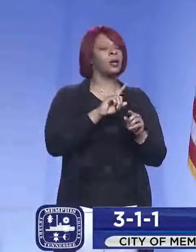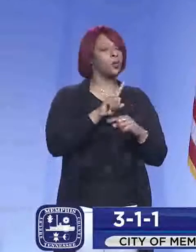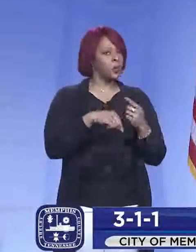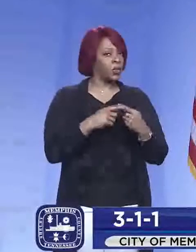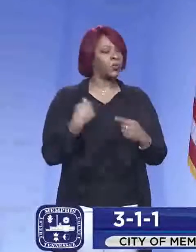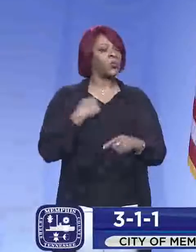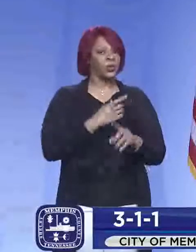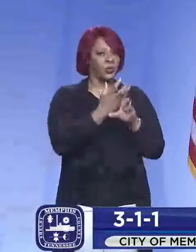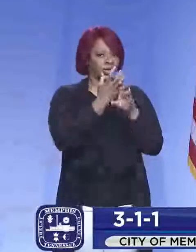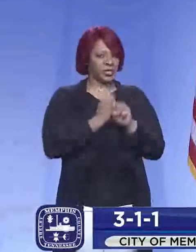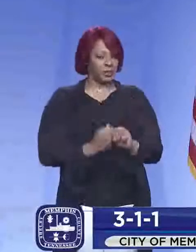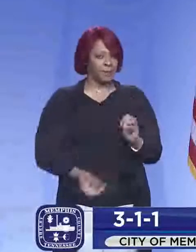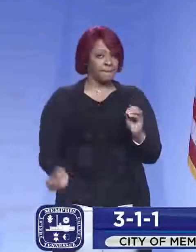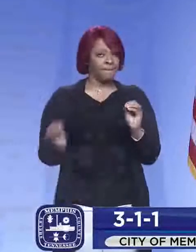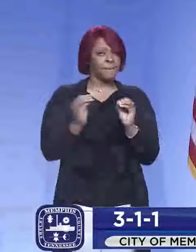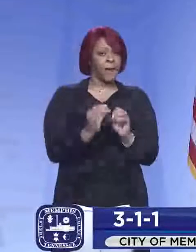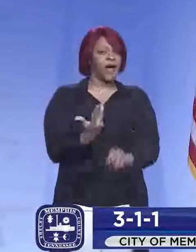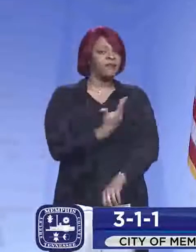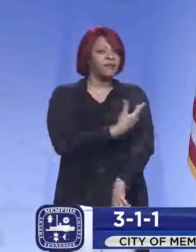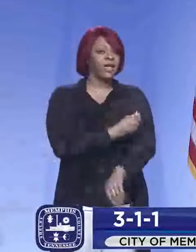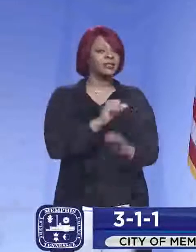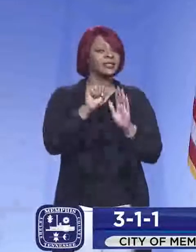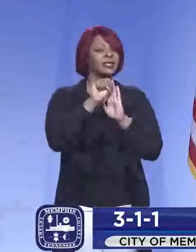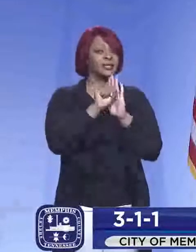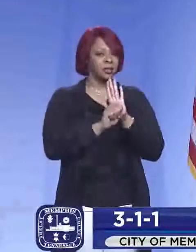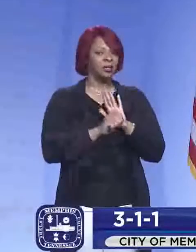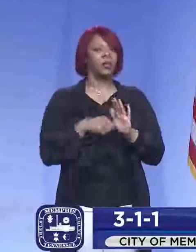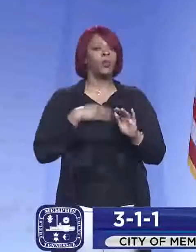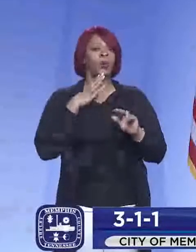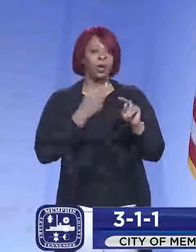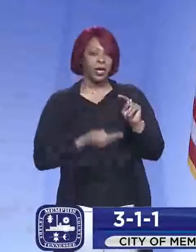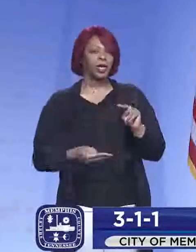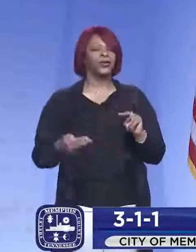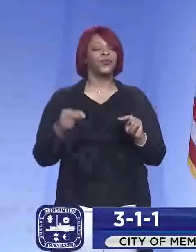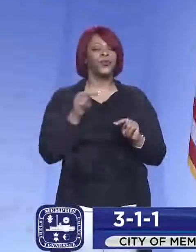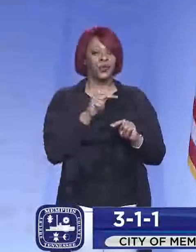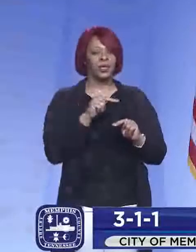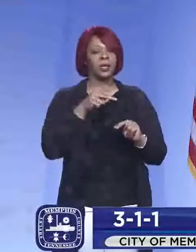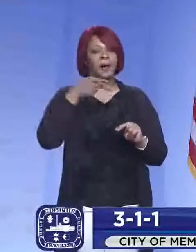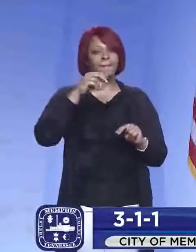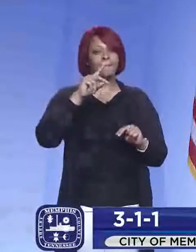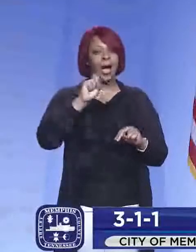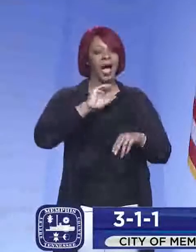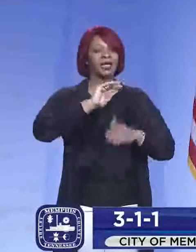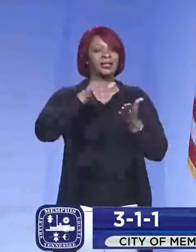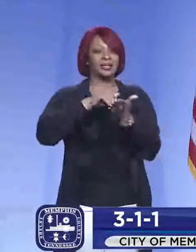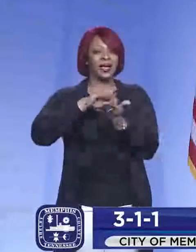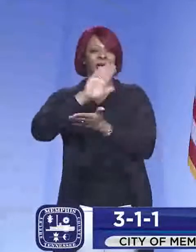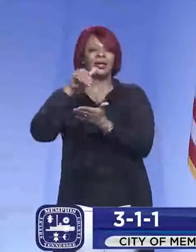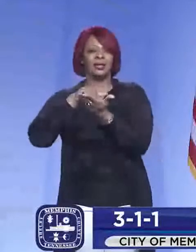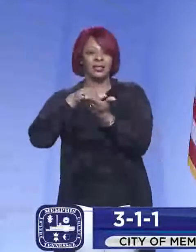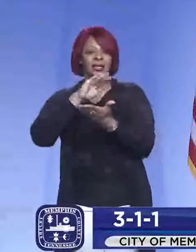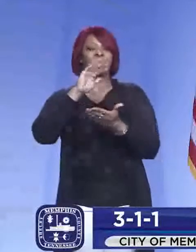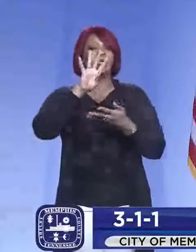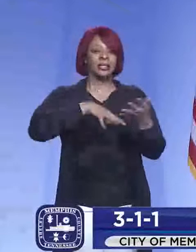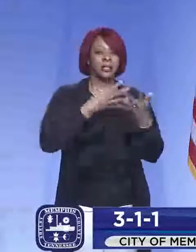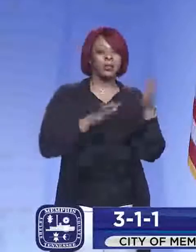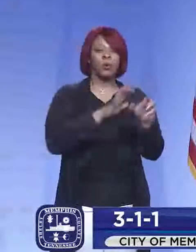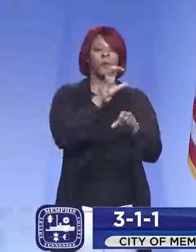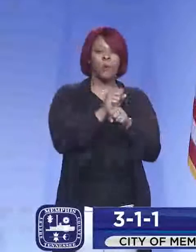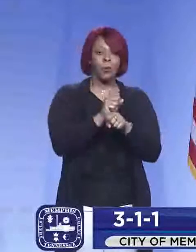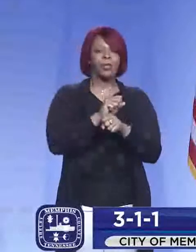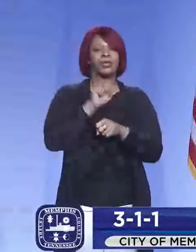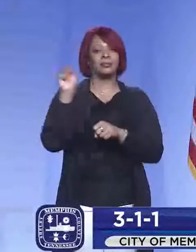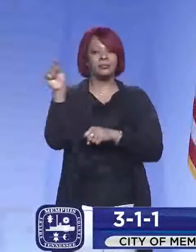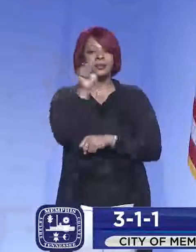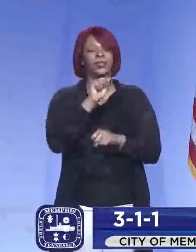uh, receive additional vaccine from the state. We will be ramping up, uh, the pods and the scheduling and the number of appointments to